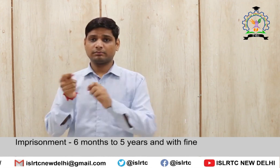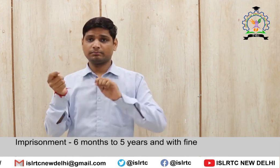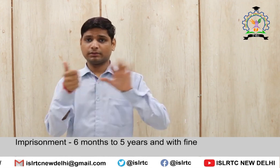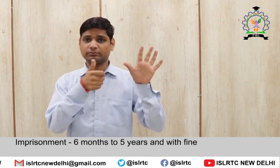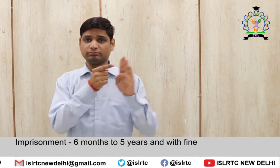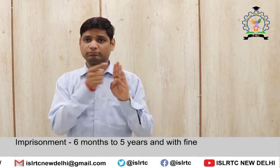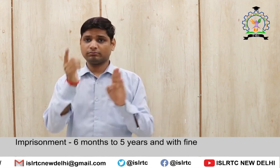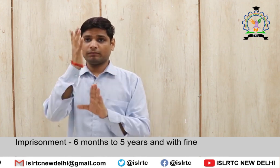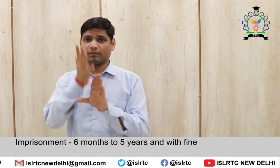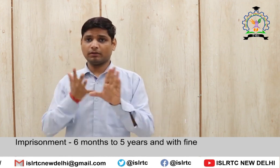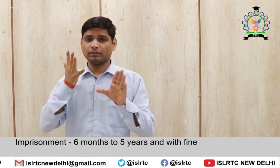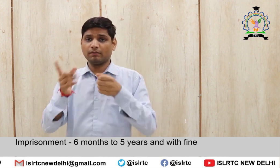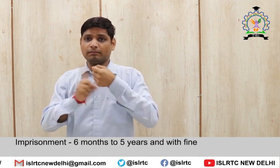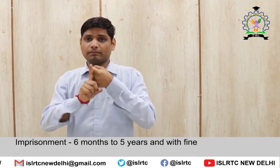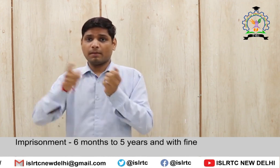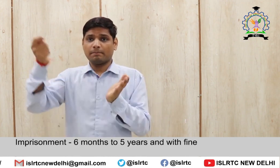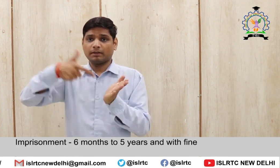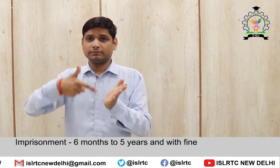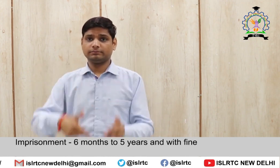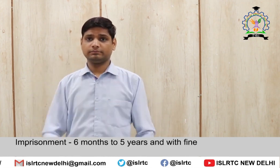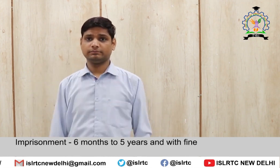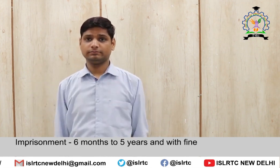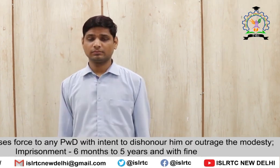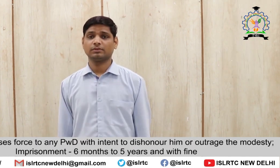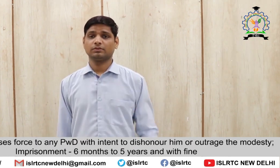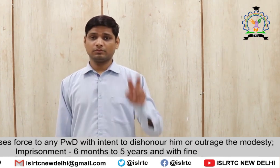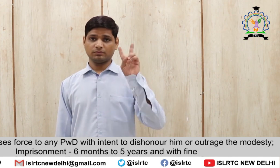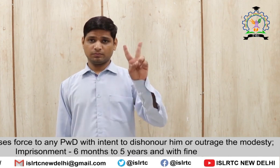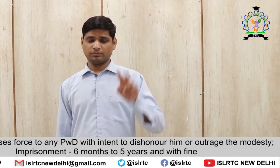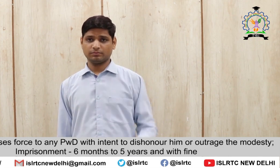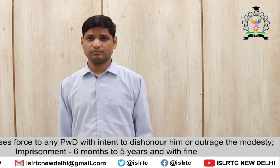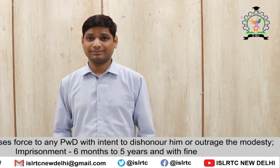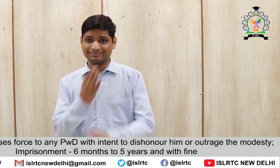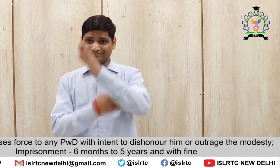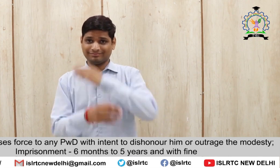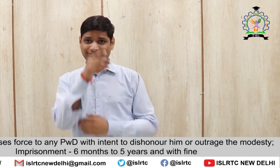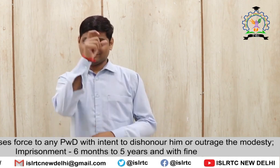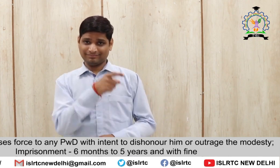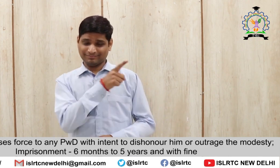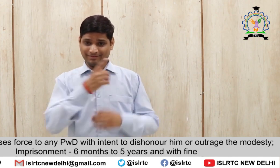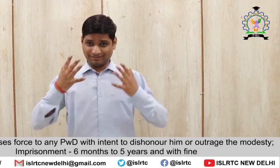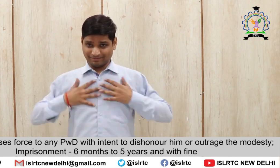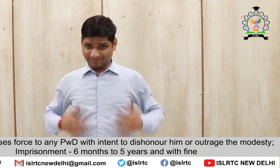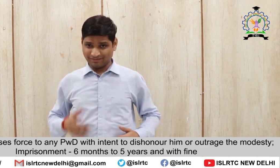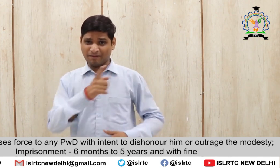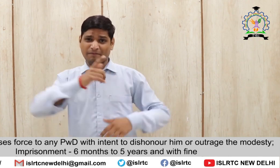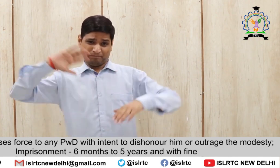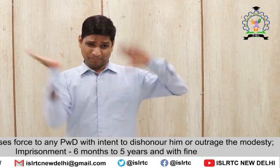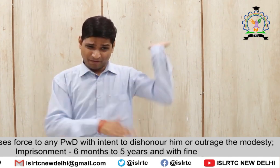Imprisonment, 6 months to 5 years and with fine B. Assaults or uses force to any PWD